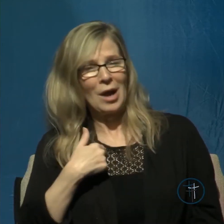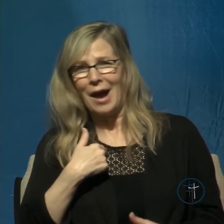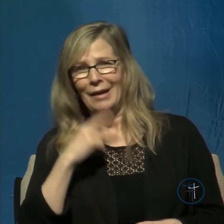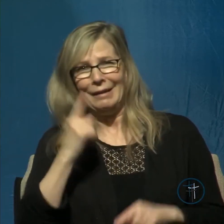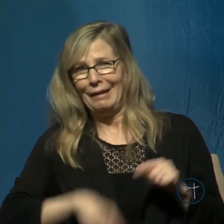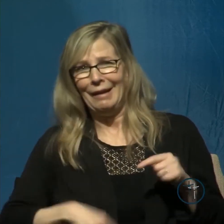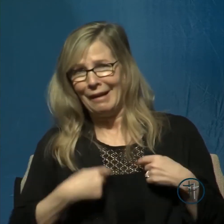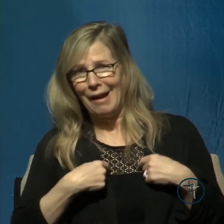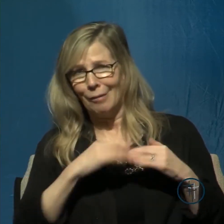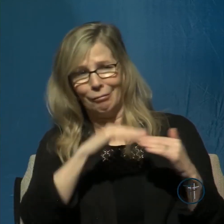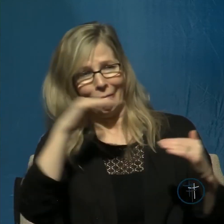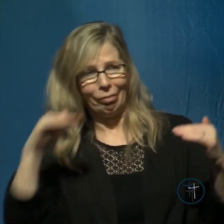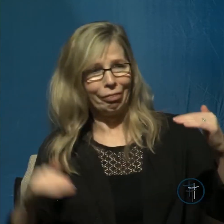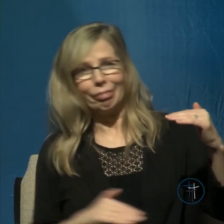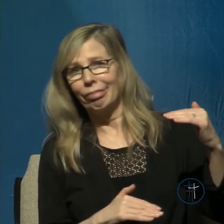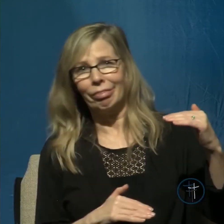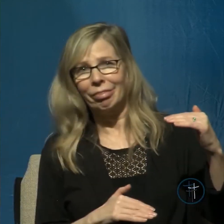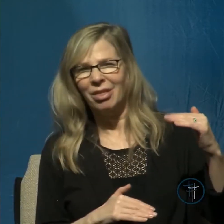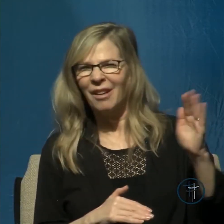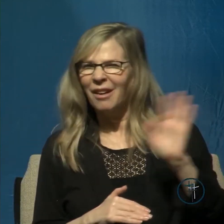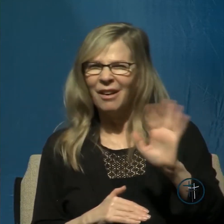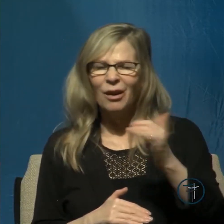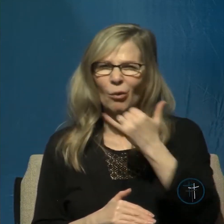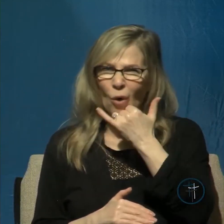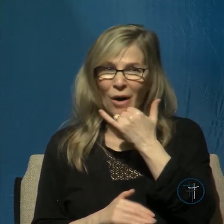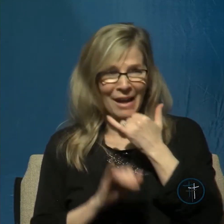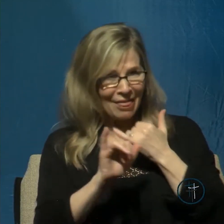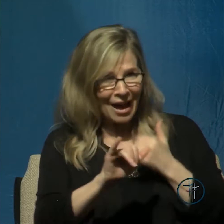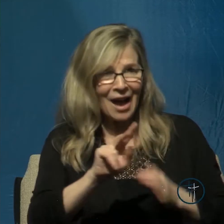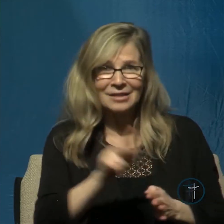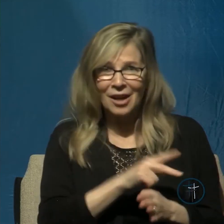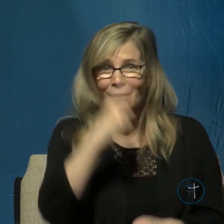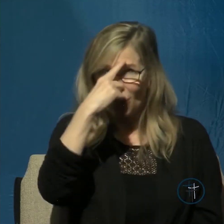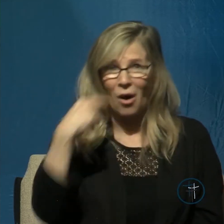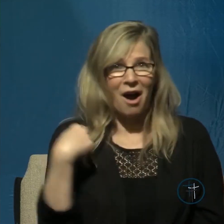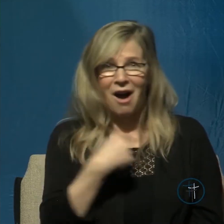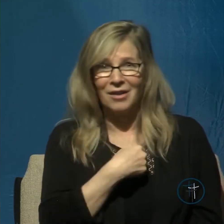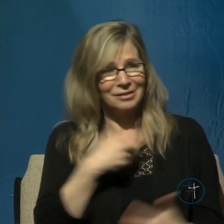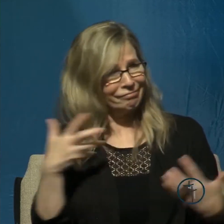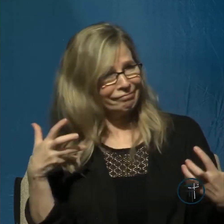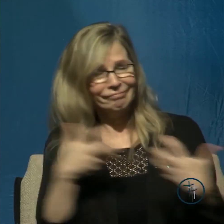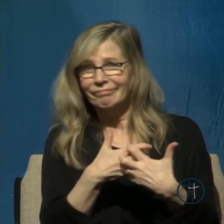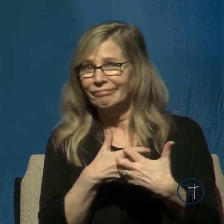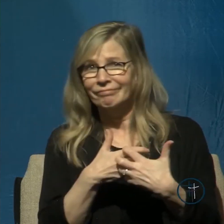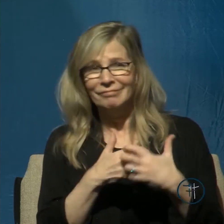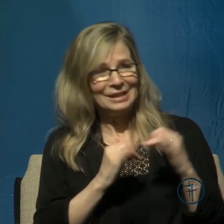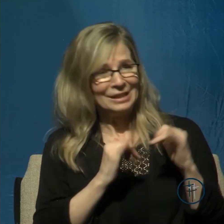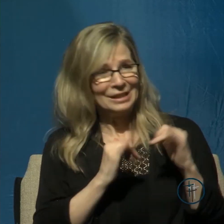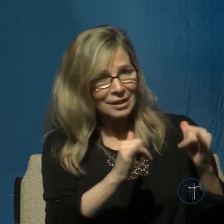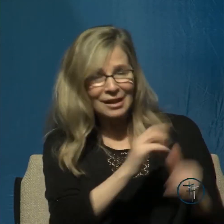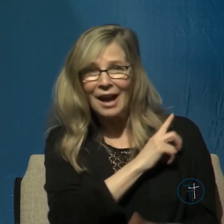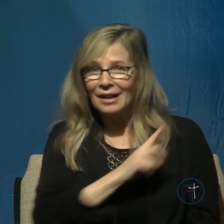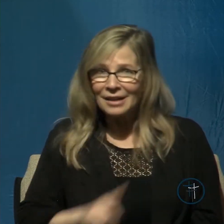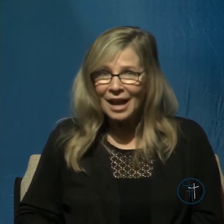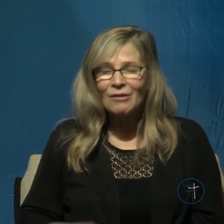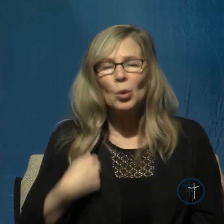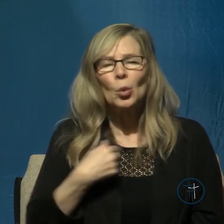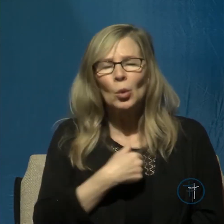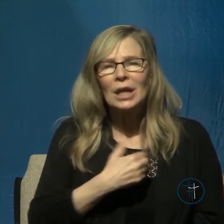that we can very much relate to. It's for us. We're there. Because like David, we know what it's like to have victory over our fears sometimes.